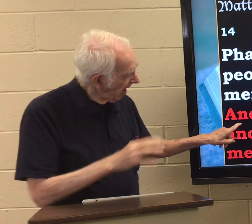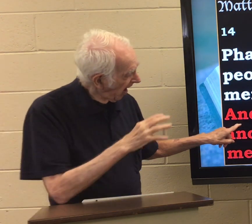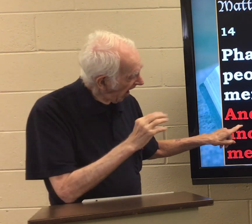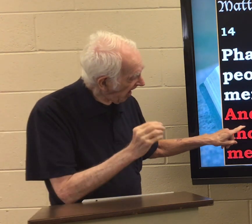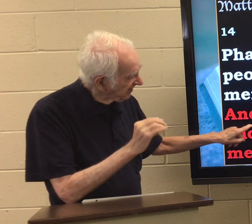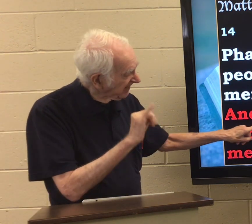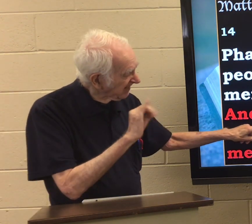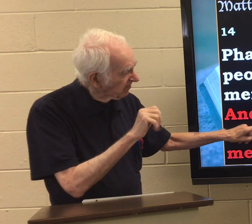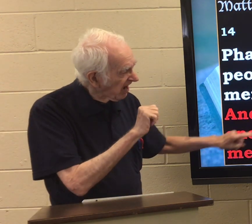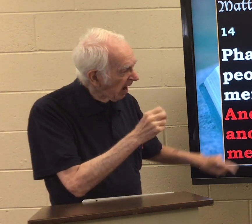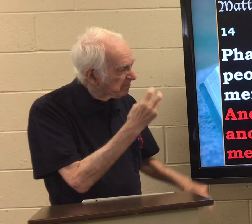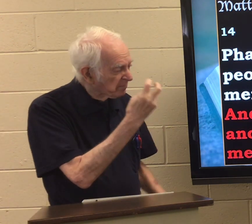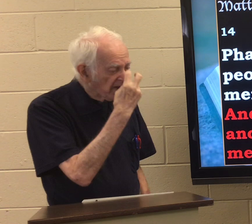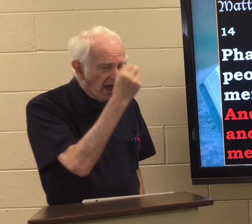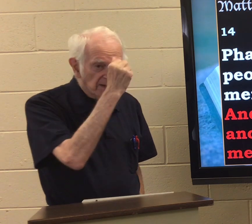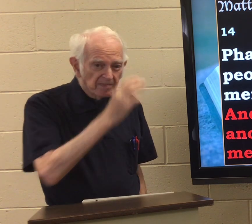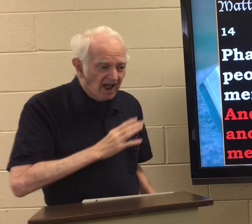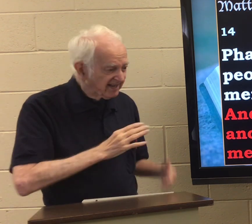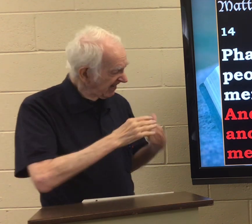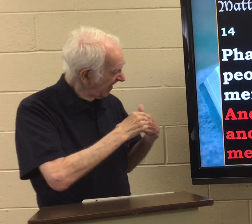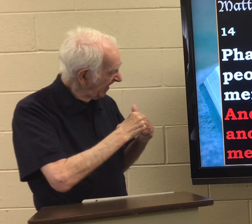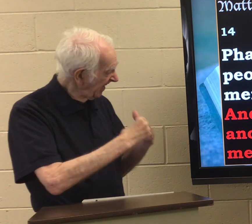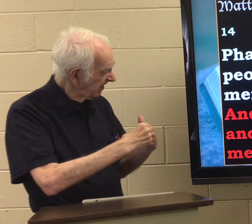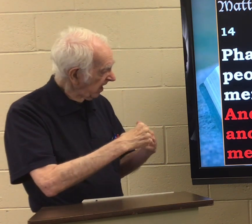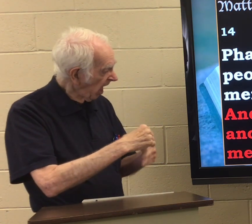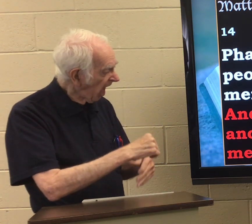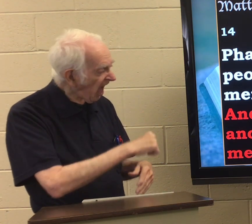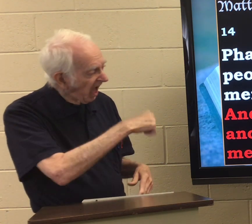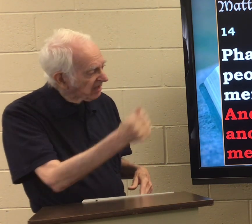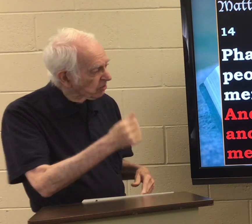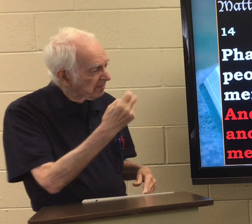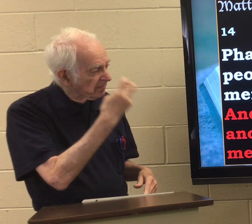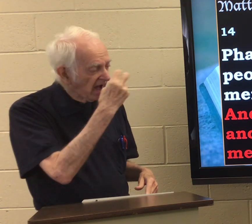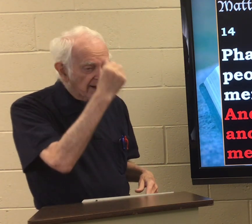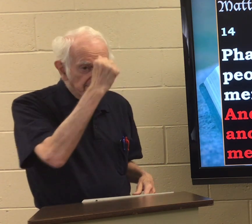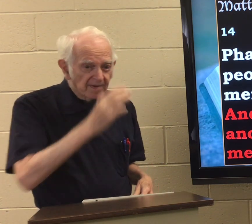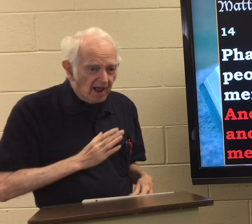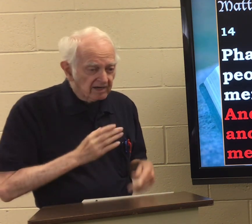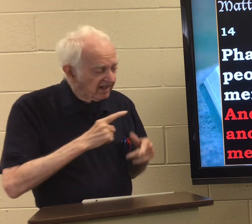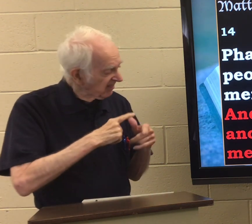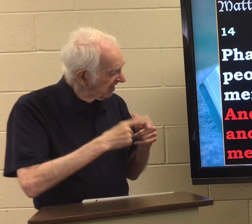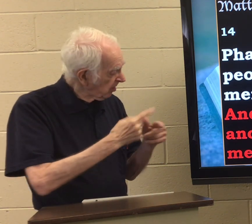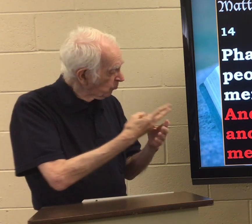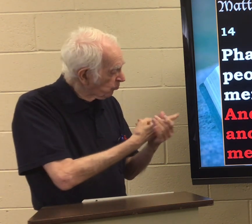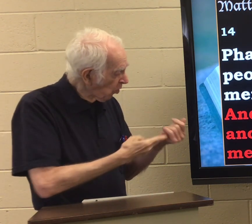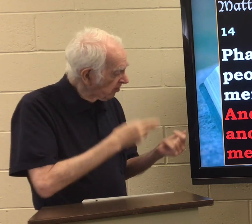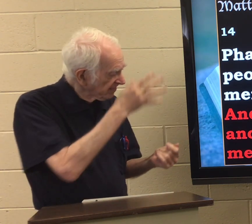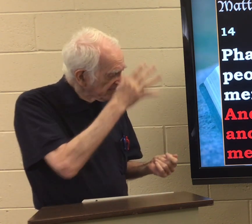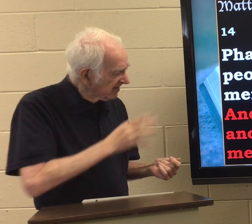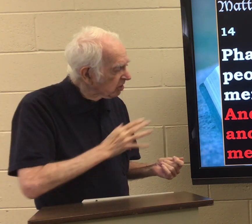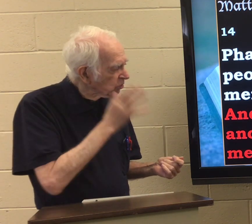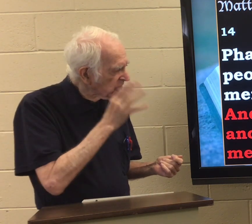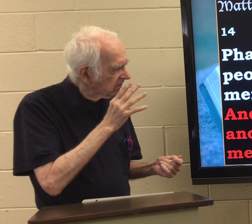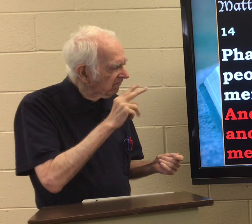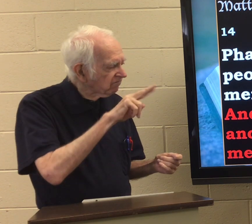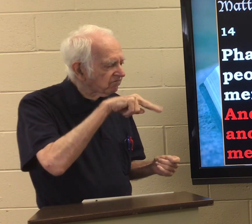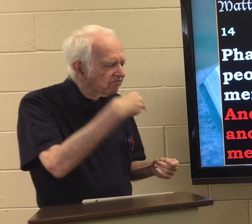And if a blind man leads another blind man, then both men will fall